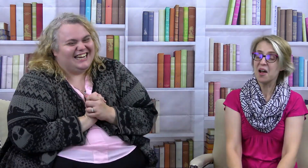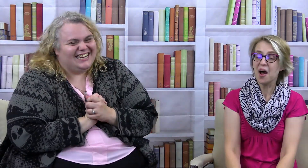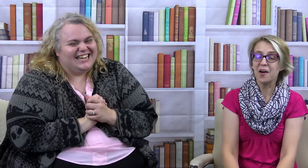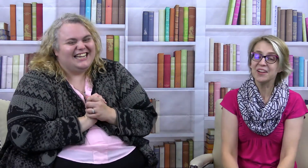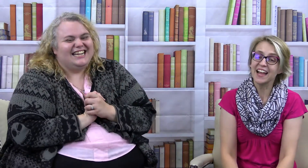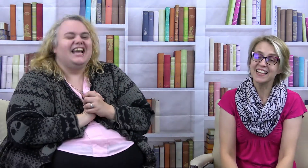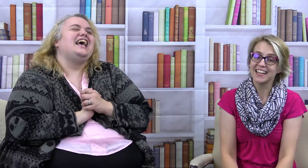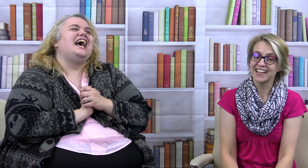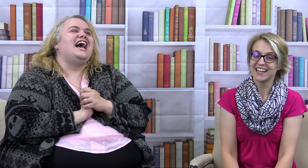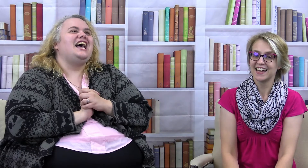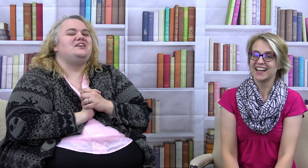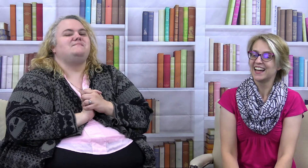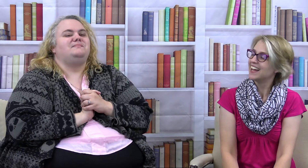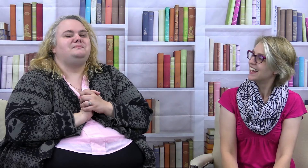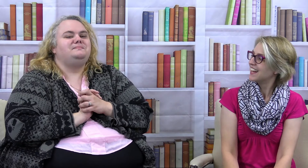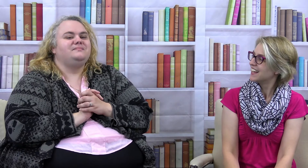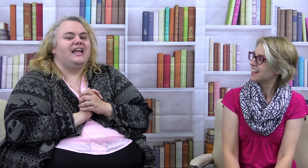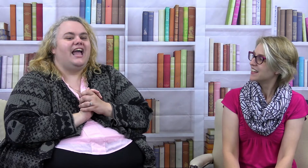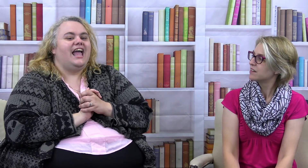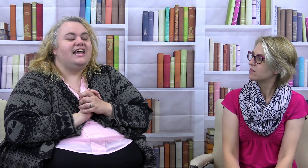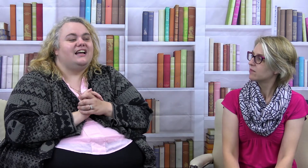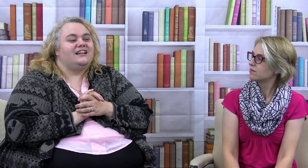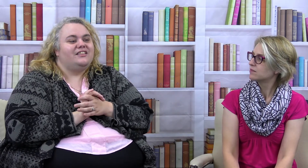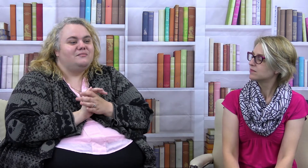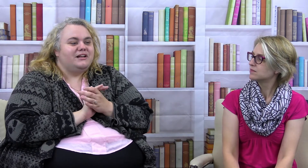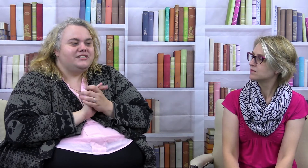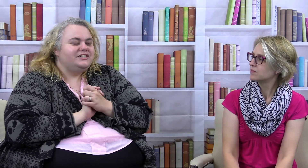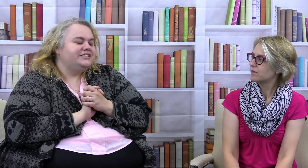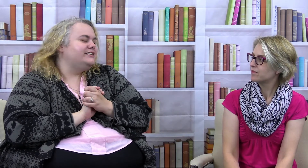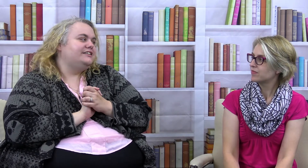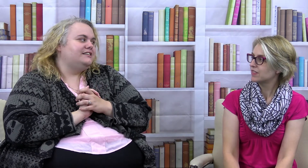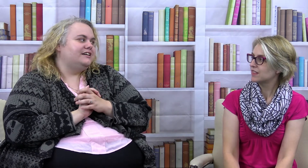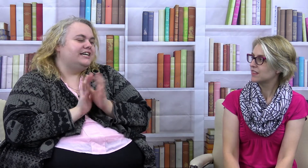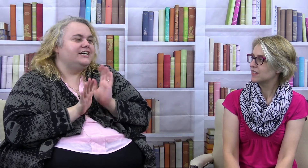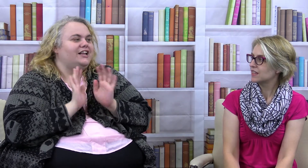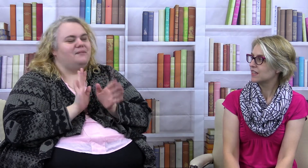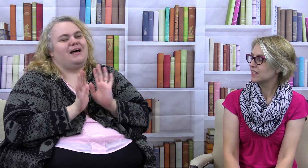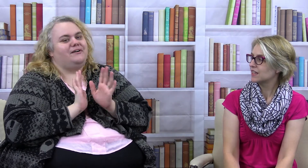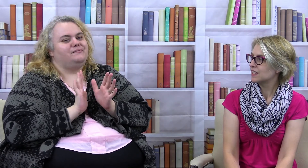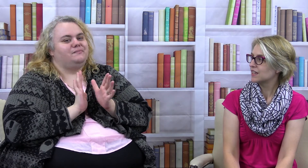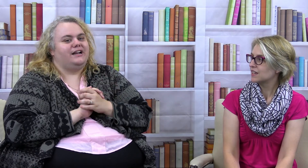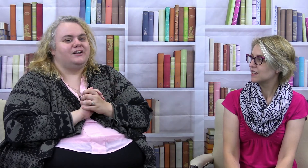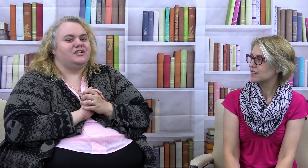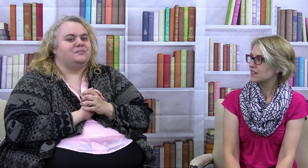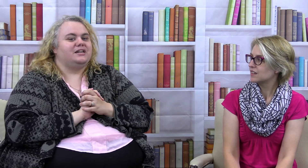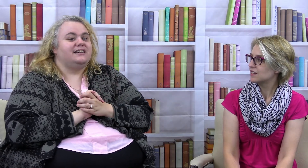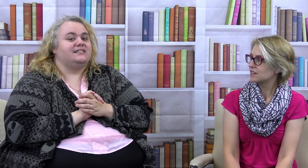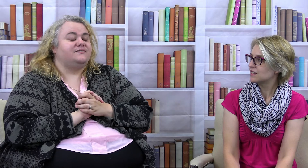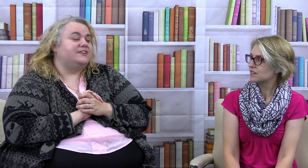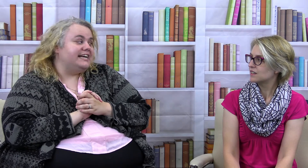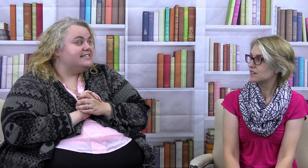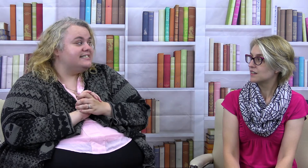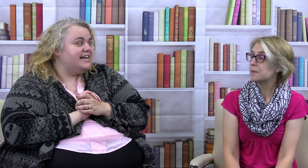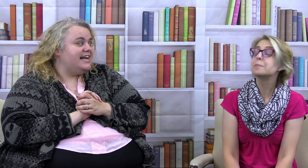Okay. Um and another monster you'll hear a lot about in October is Frankenstein.